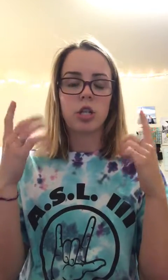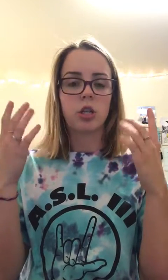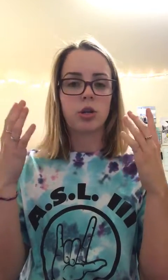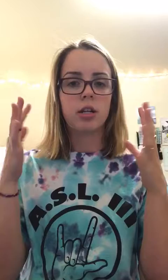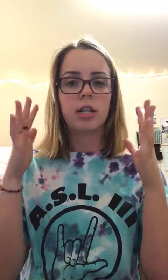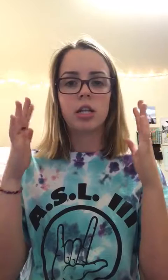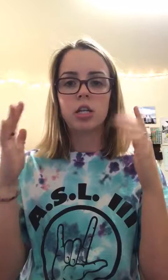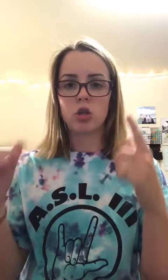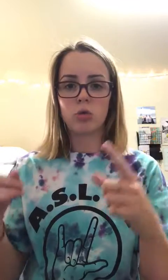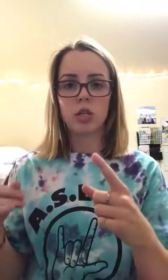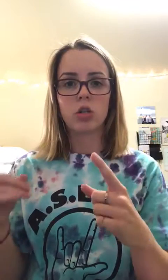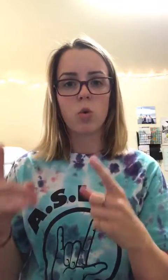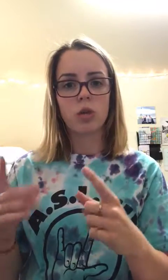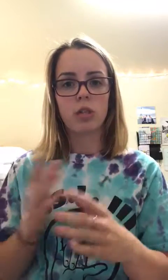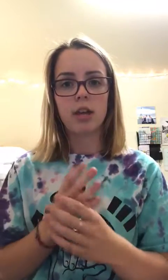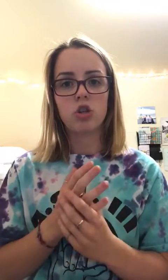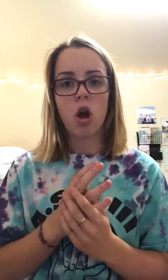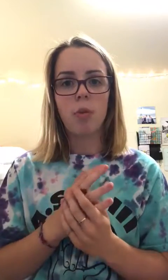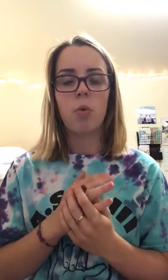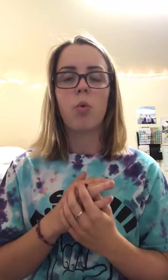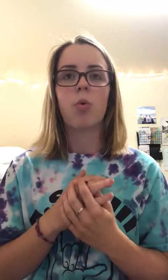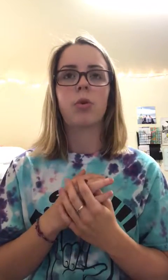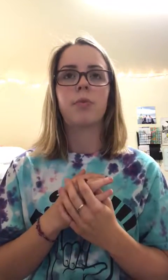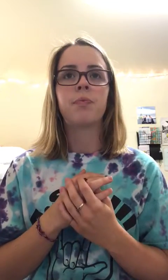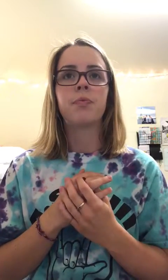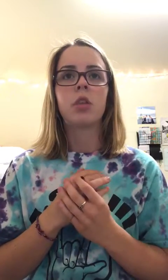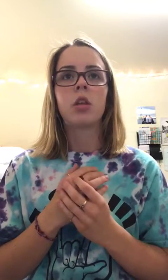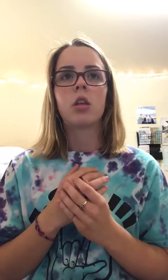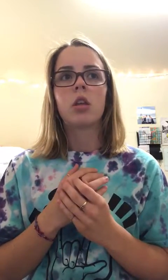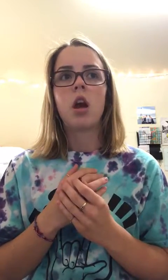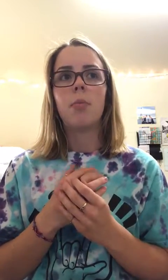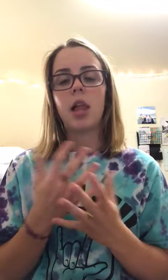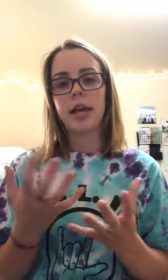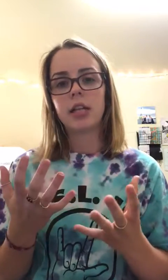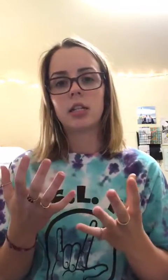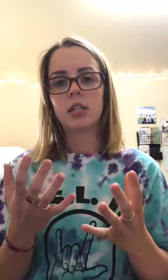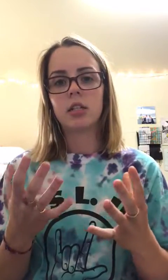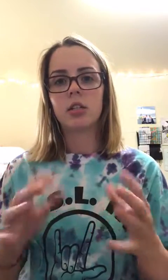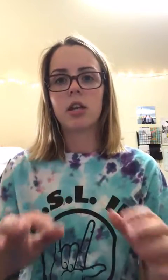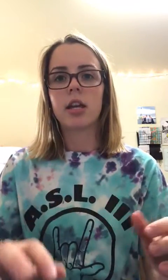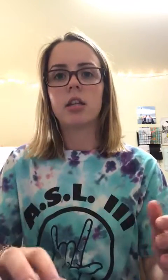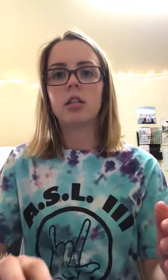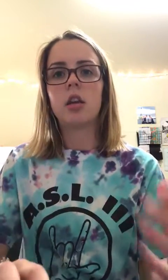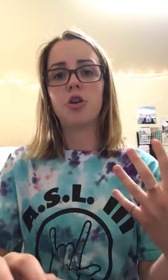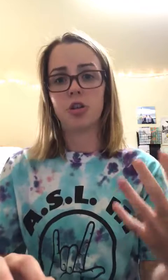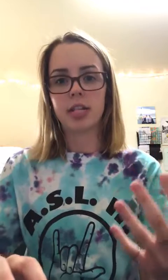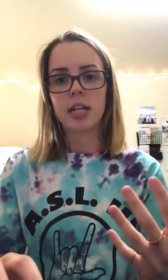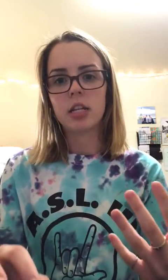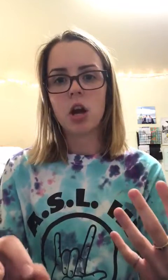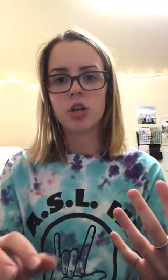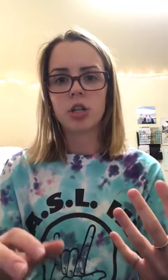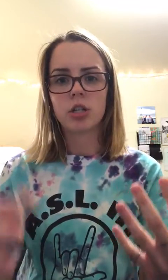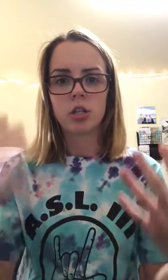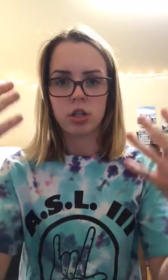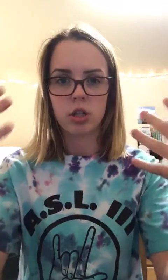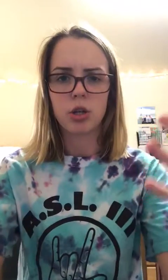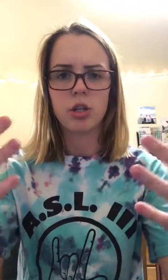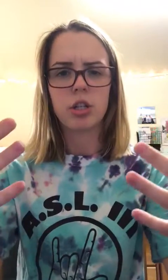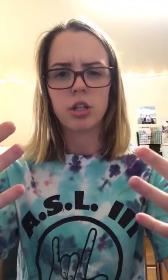she learned and can use it towards that job or apply it and understand it, not just learn to